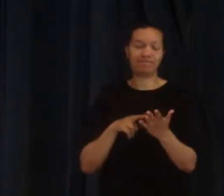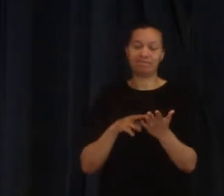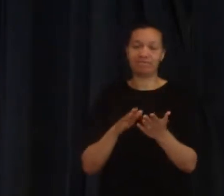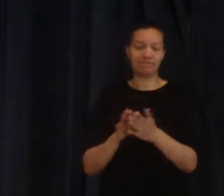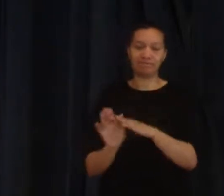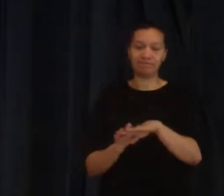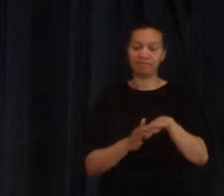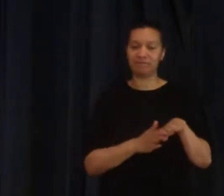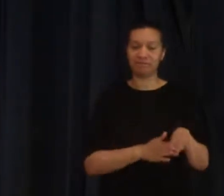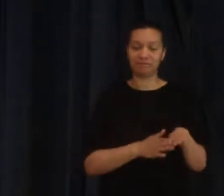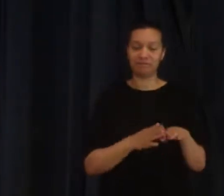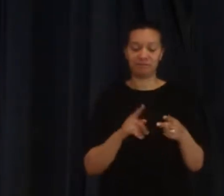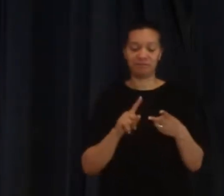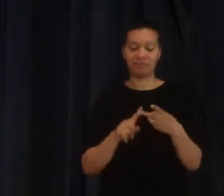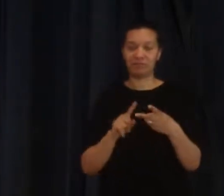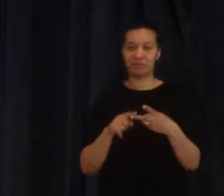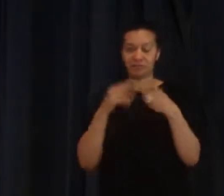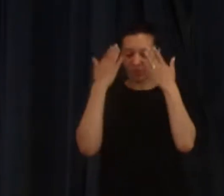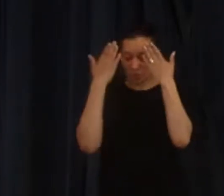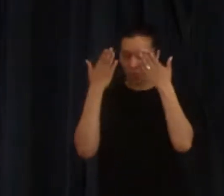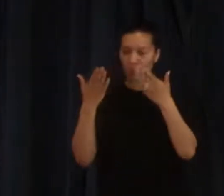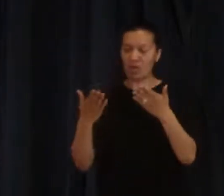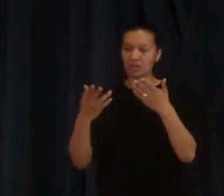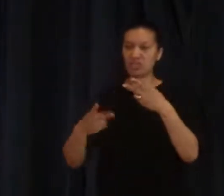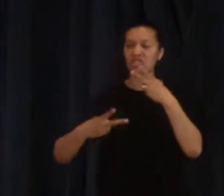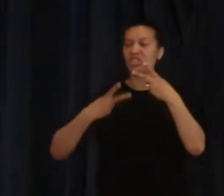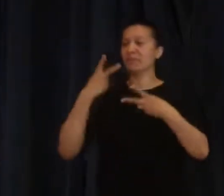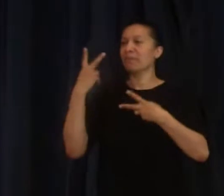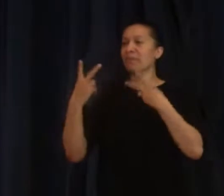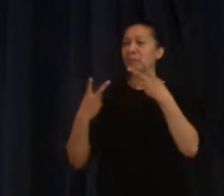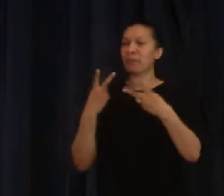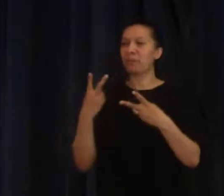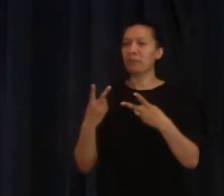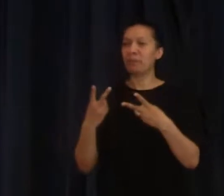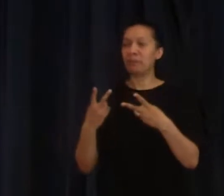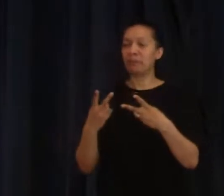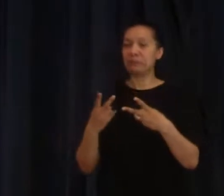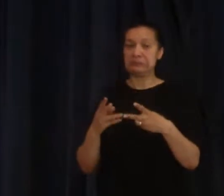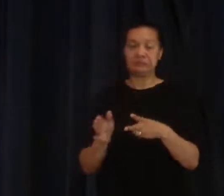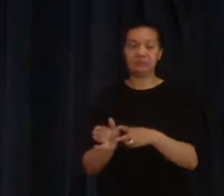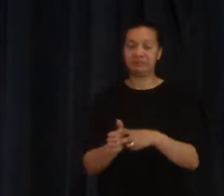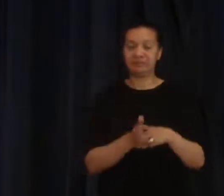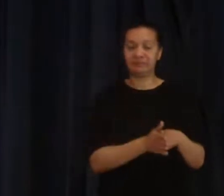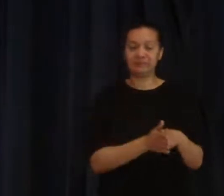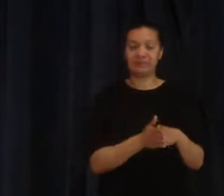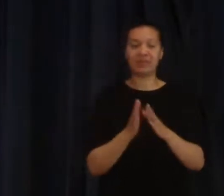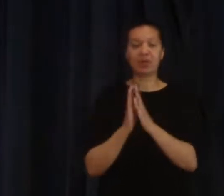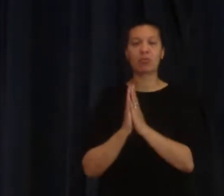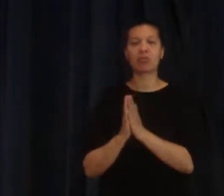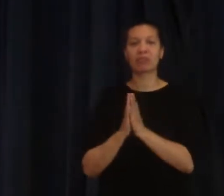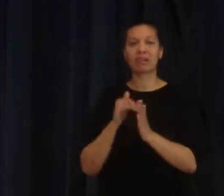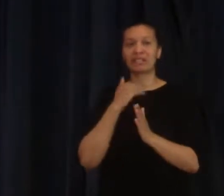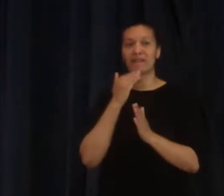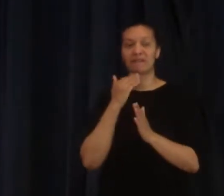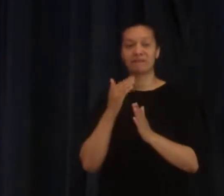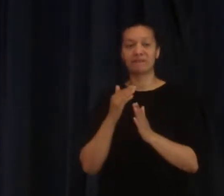I haven't worshipped as in worshipped song and I haven't prayed one